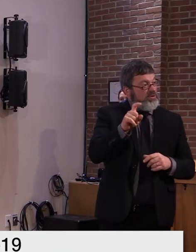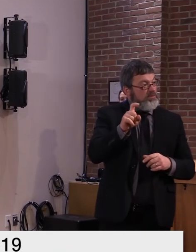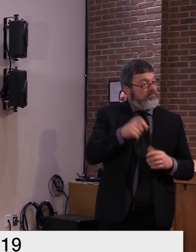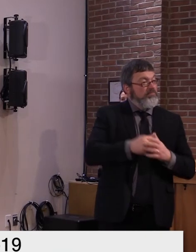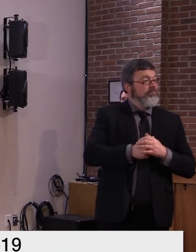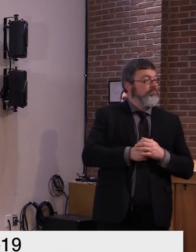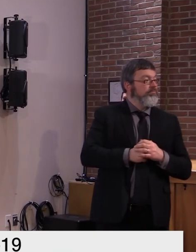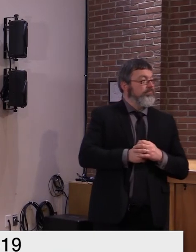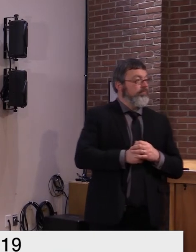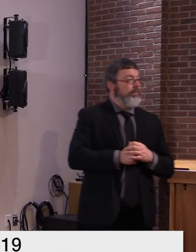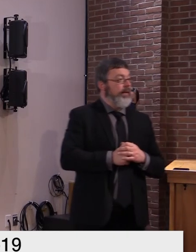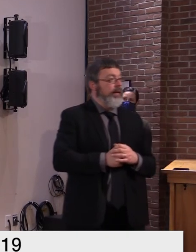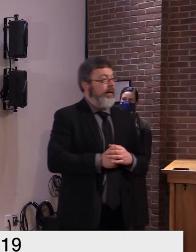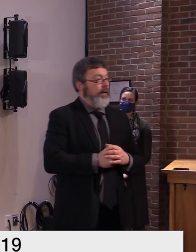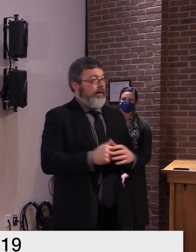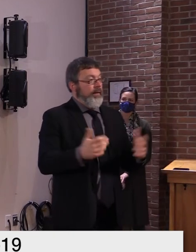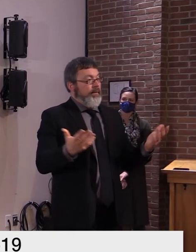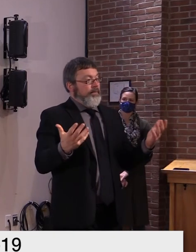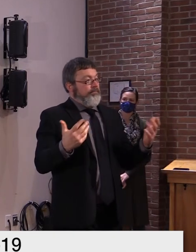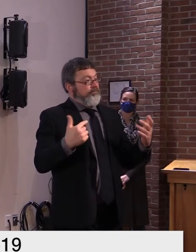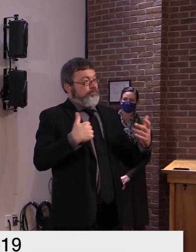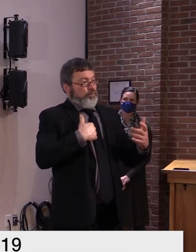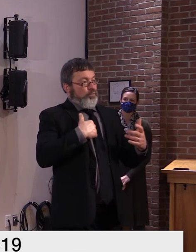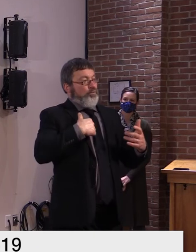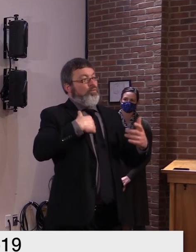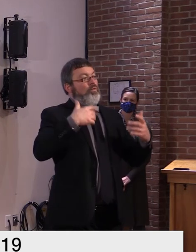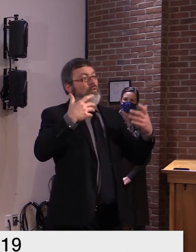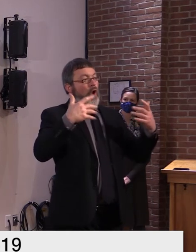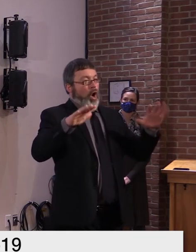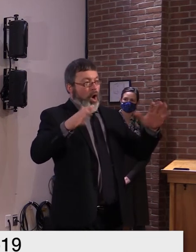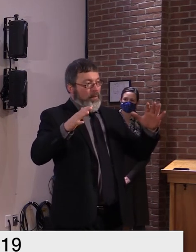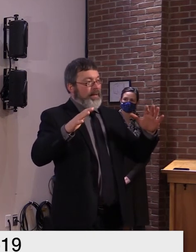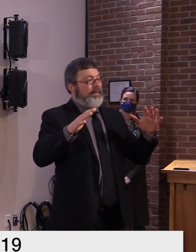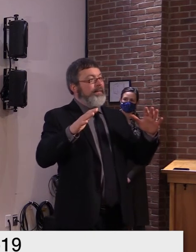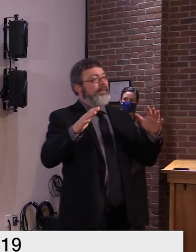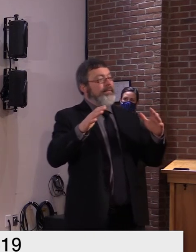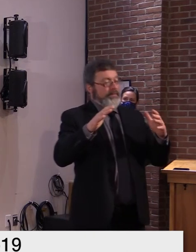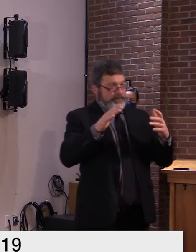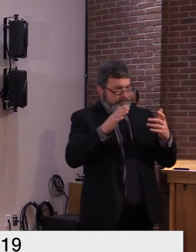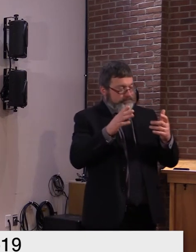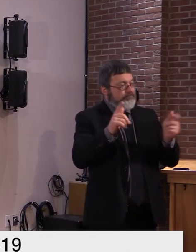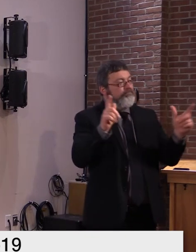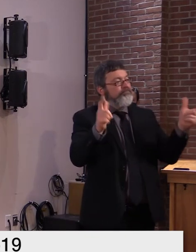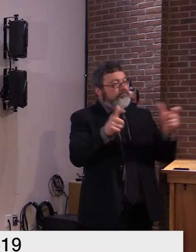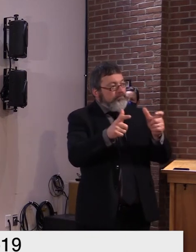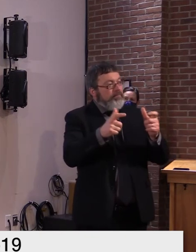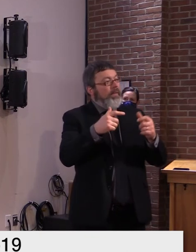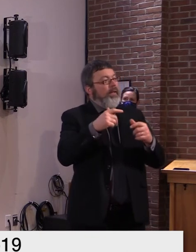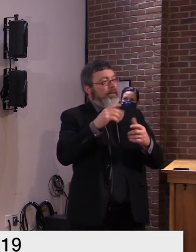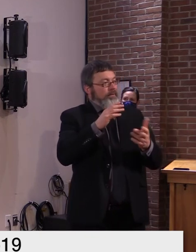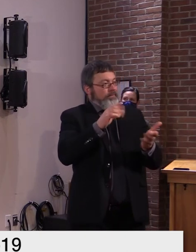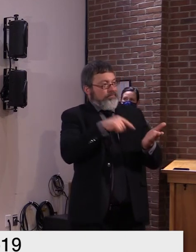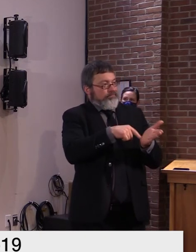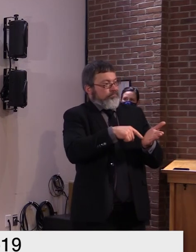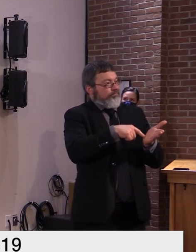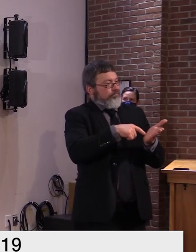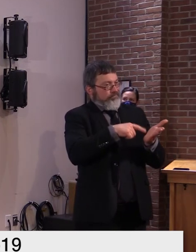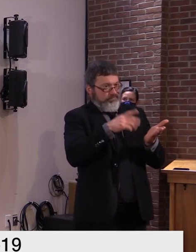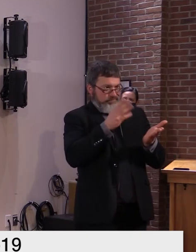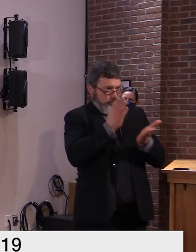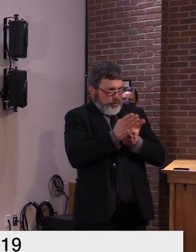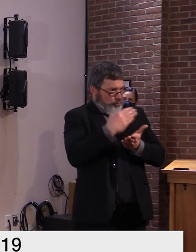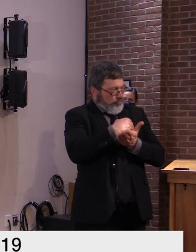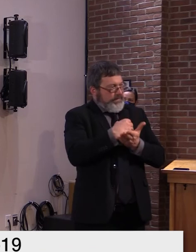presenting a budget that will be balanced based on reality in the next month. So